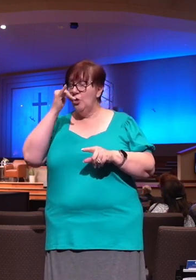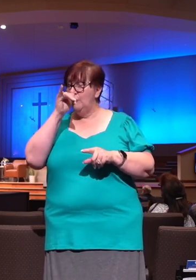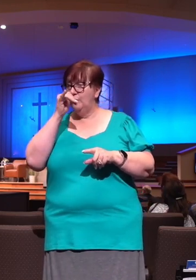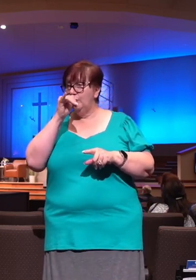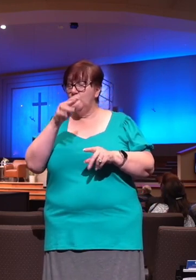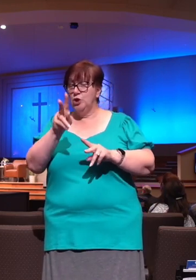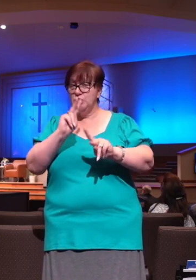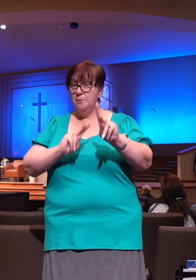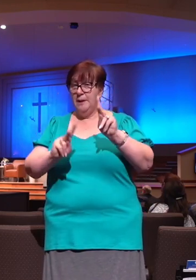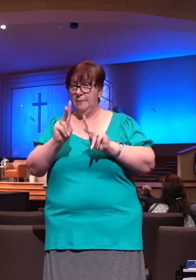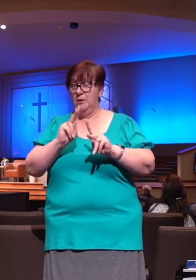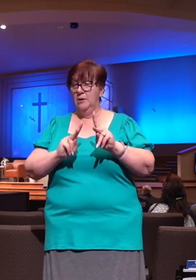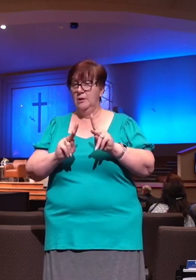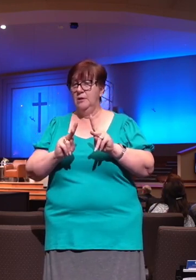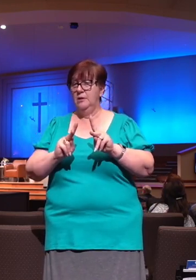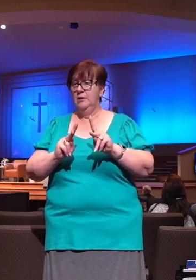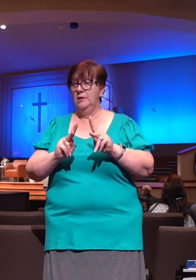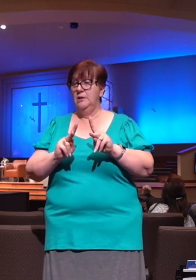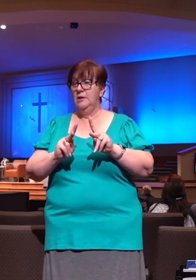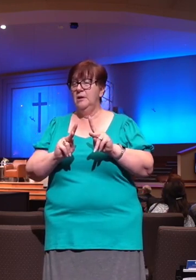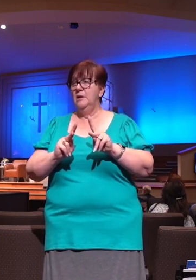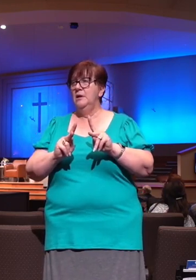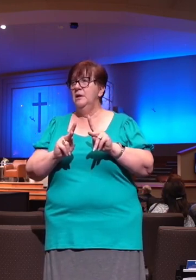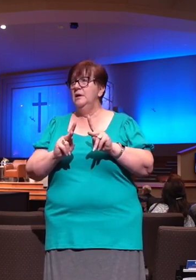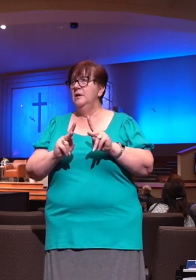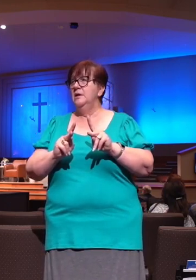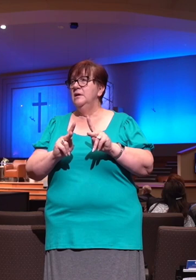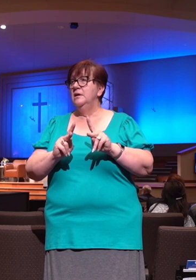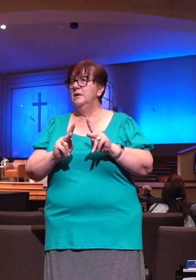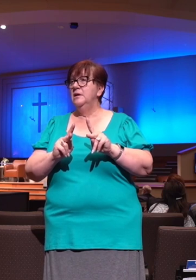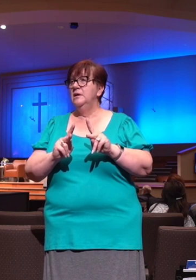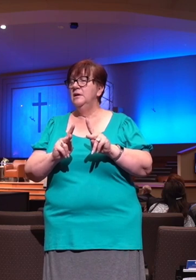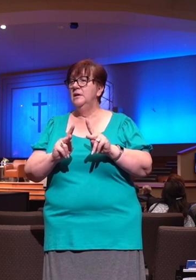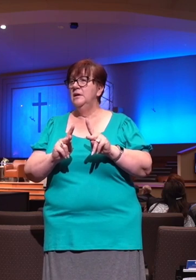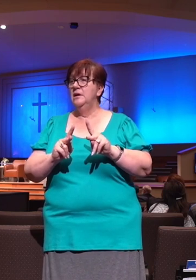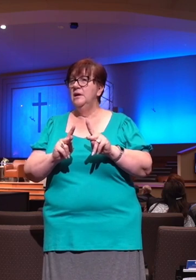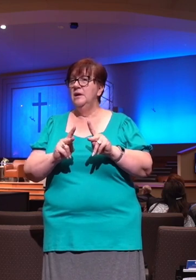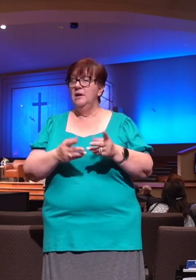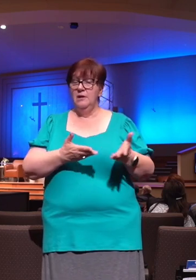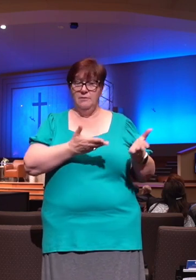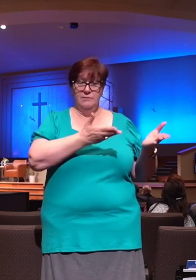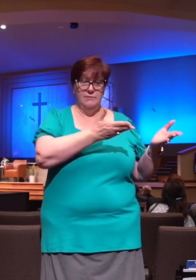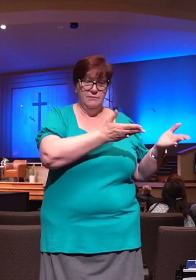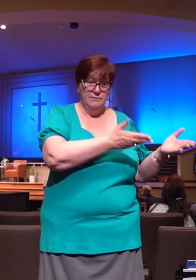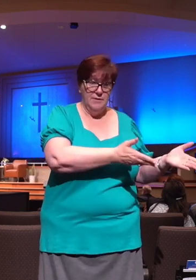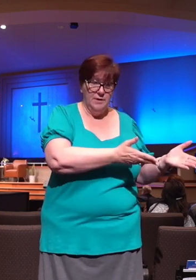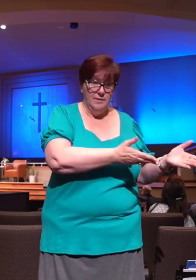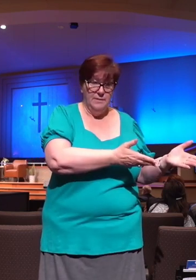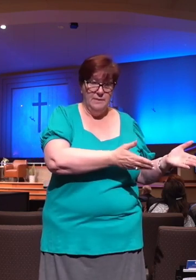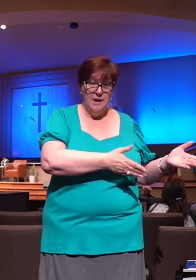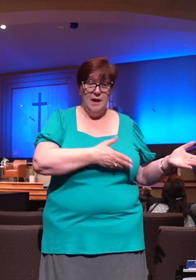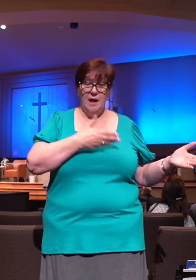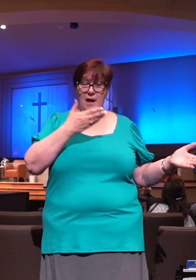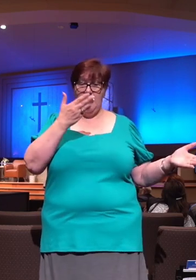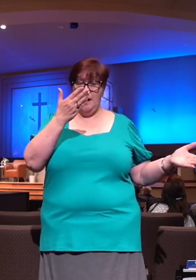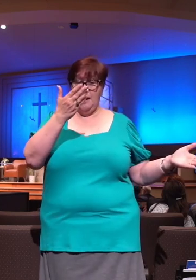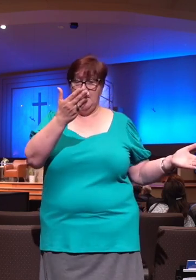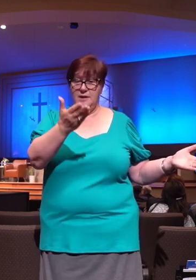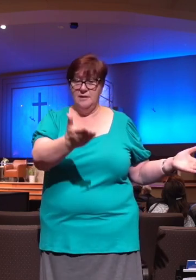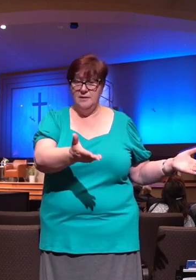those who run to God in times of turmoil and the unwise that run away from God. We've all seen people